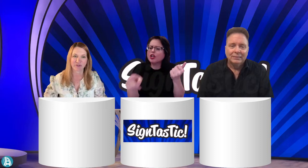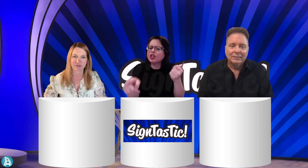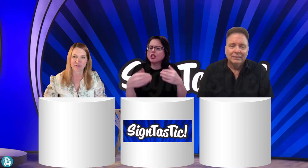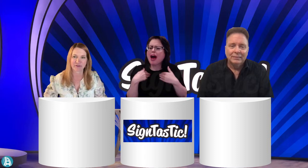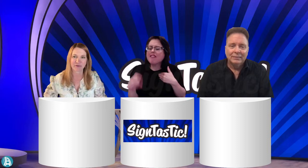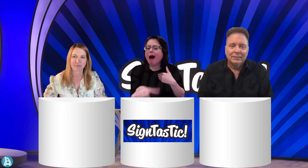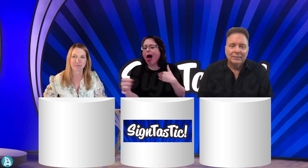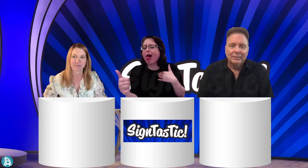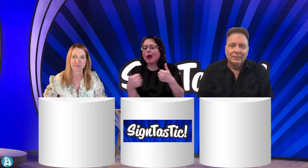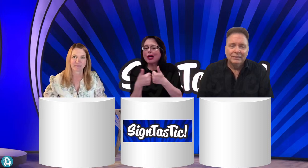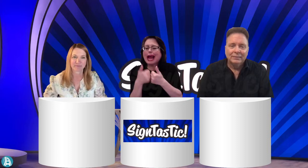filter through?